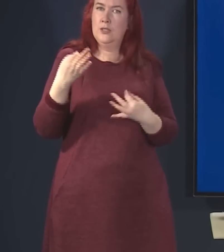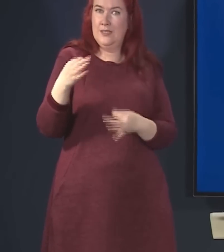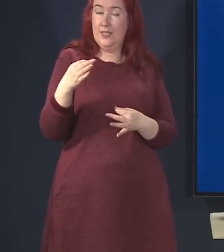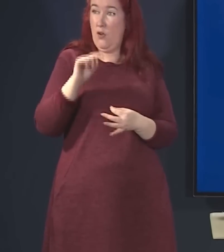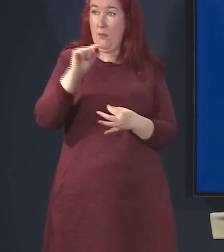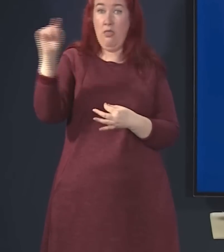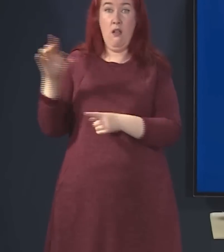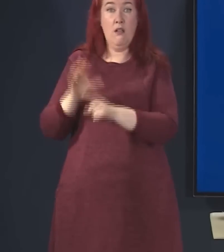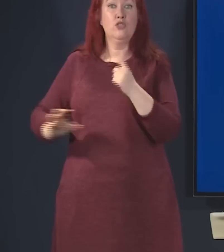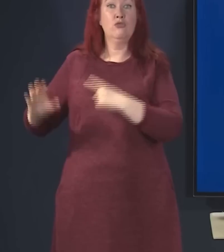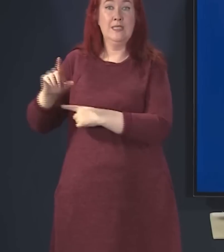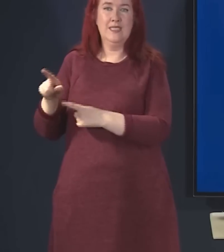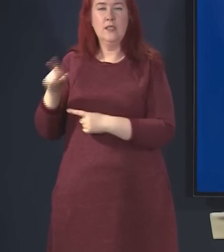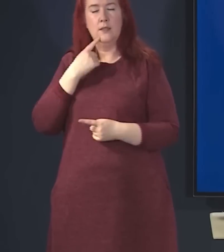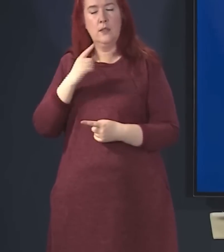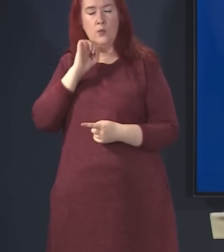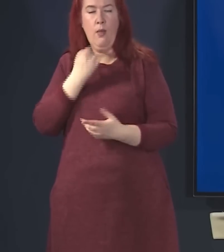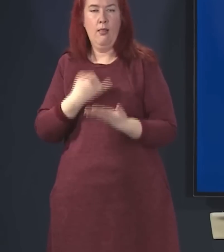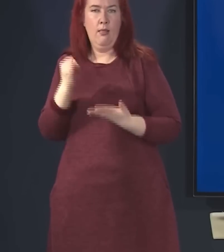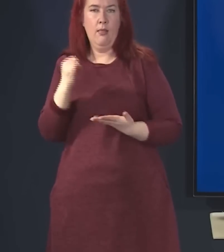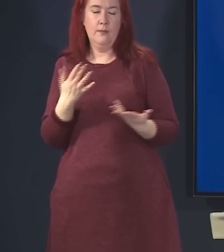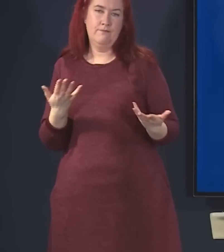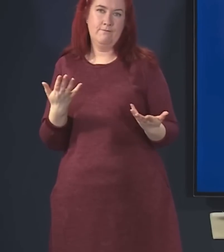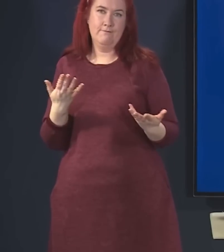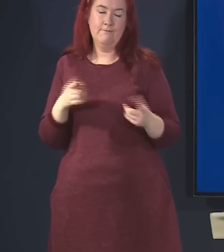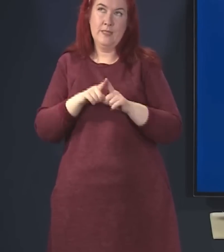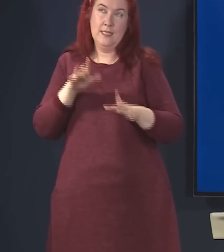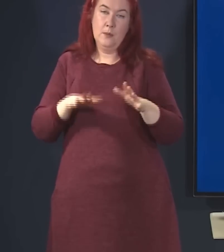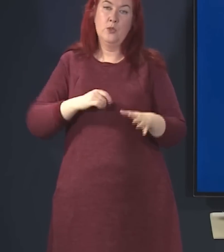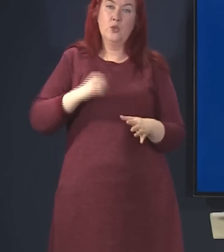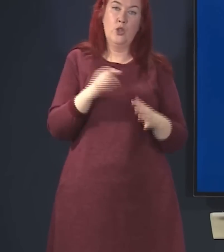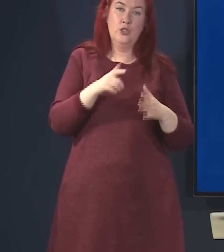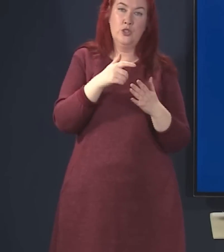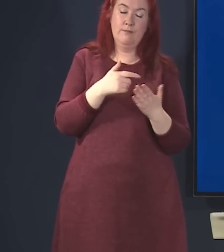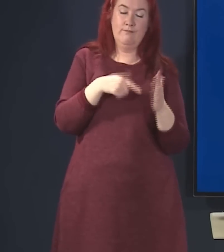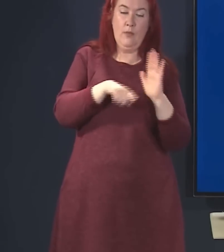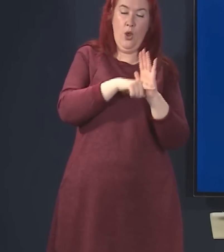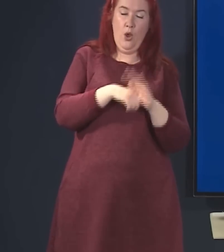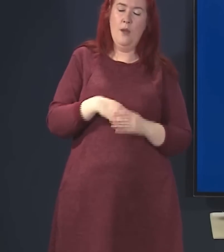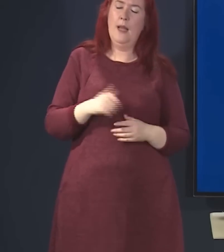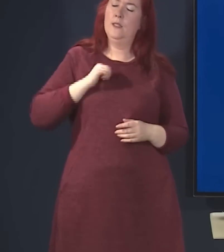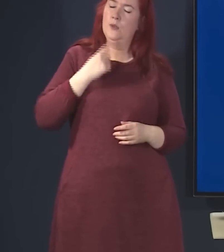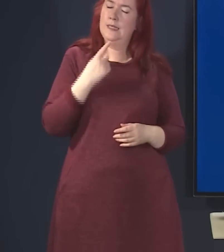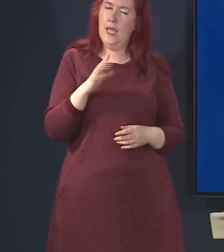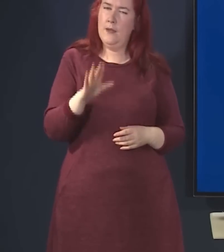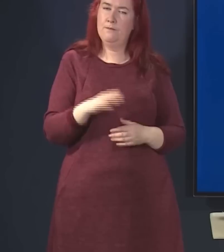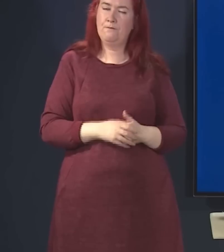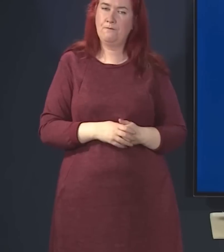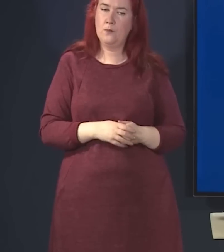processes to those in the Scottish legislation. But I was going to come on, so forgive me for